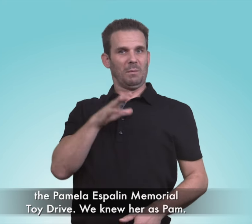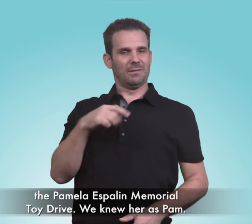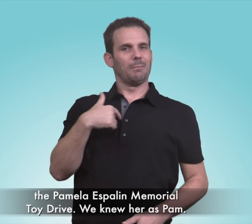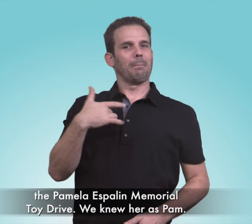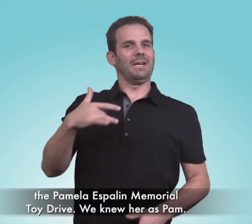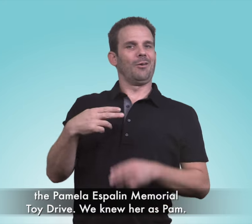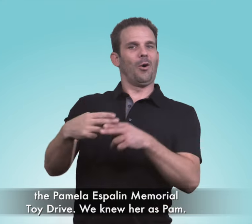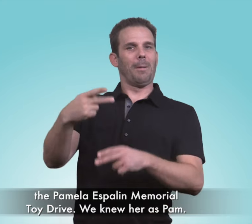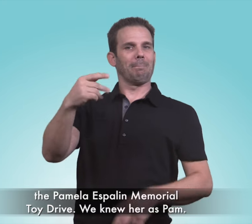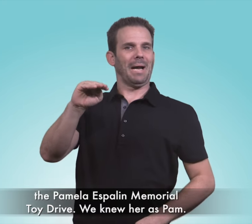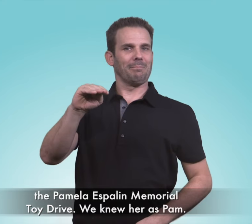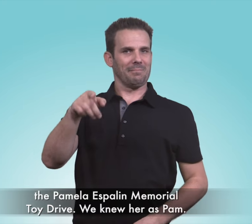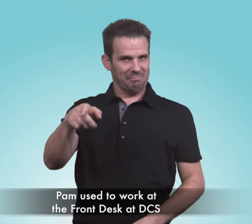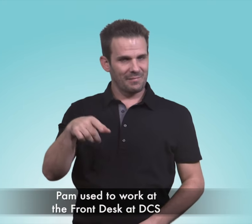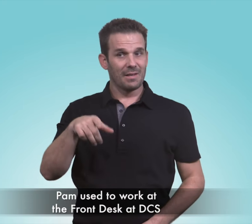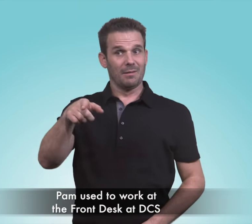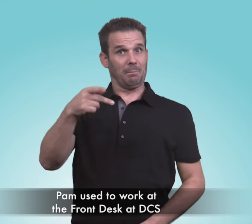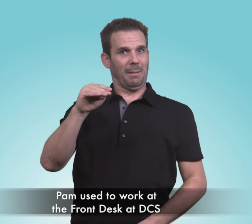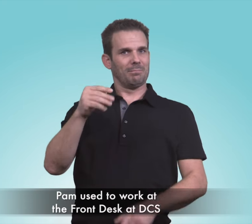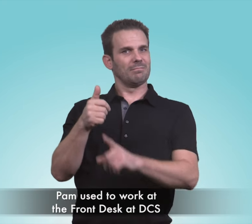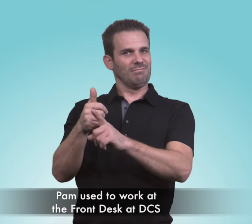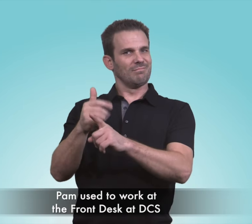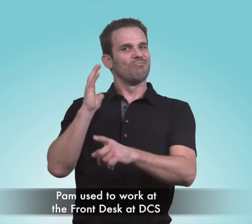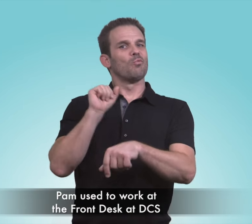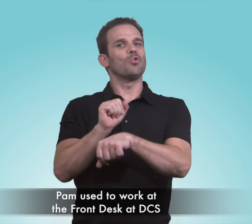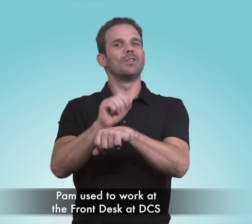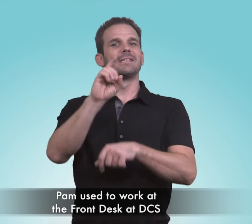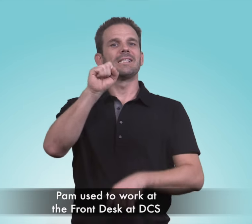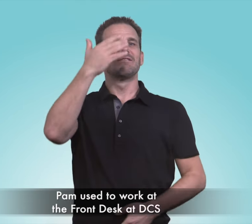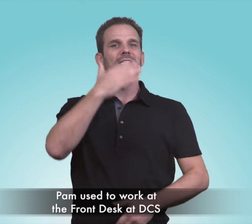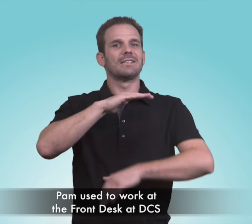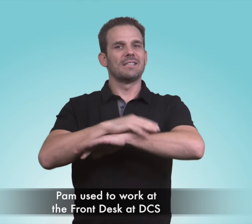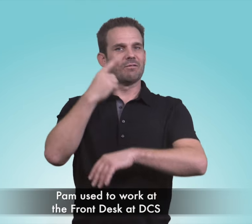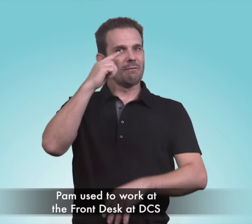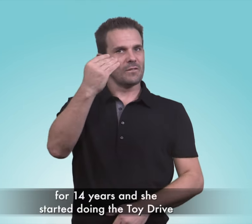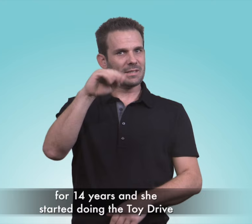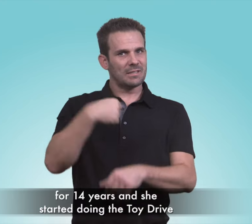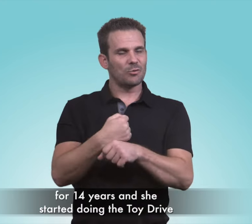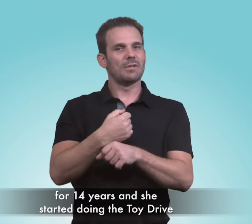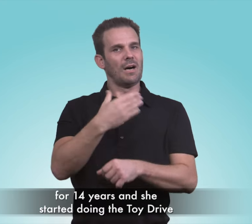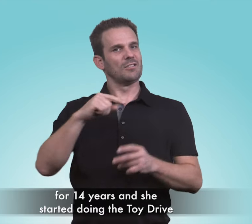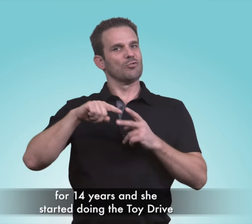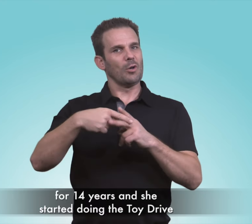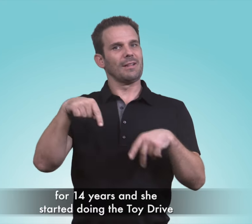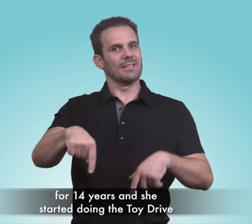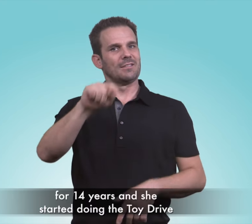We knew her as Pam. Pam used to work at the front desk at Deaf Community Services for 14